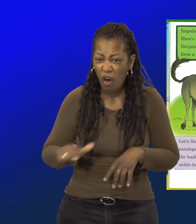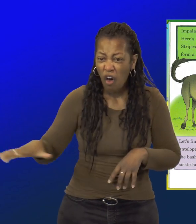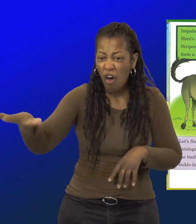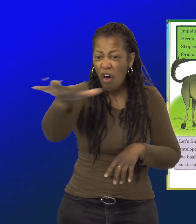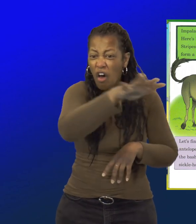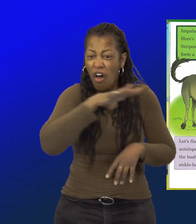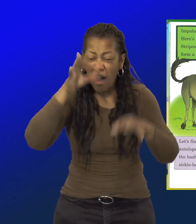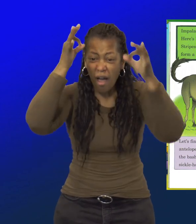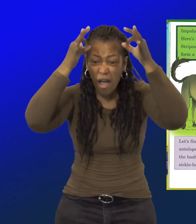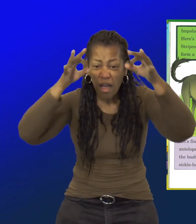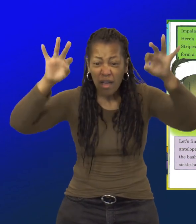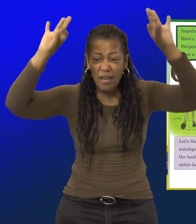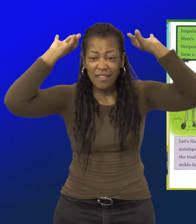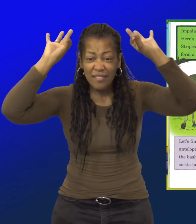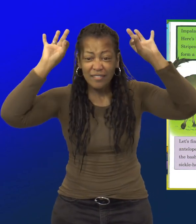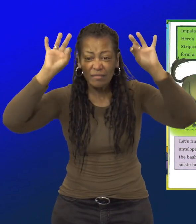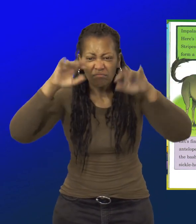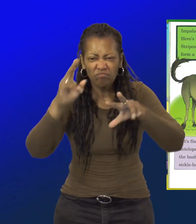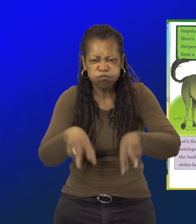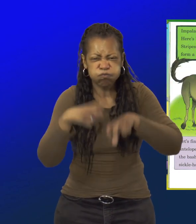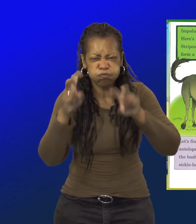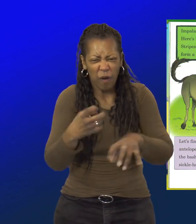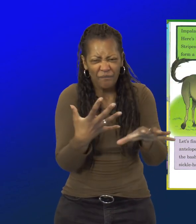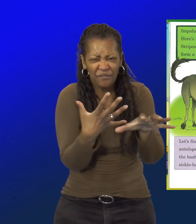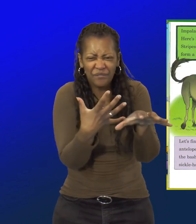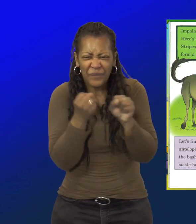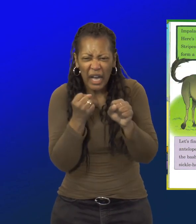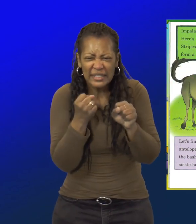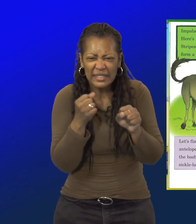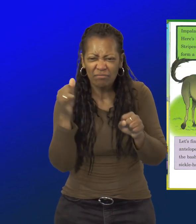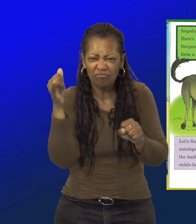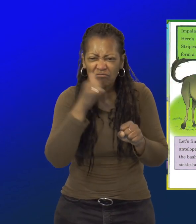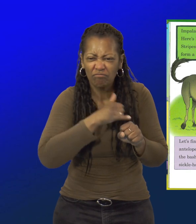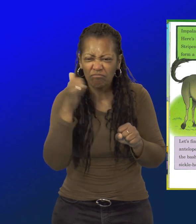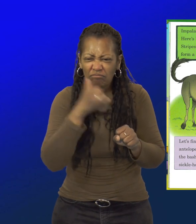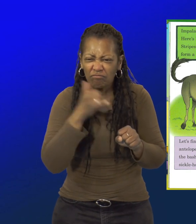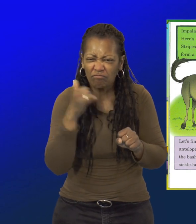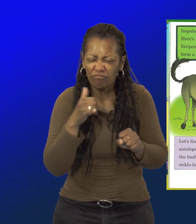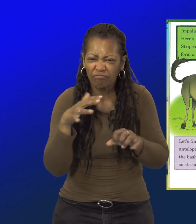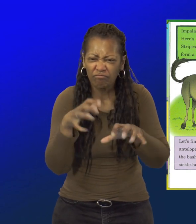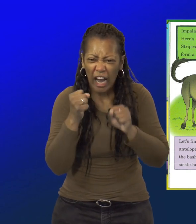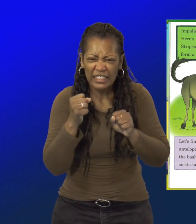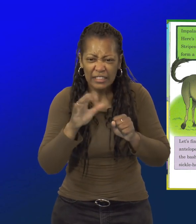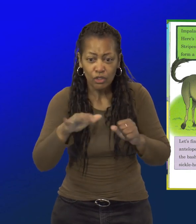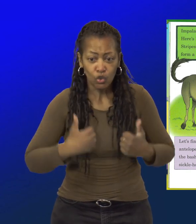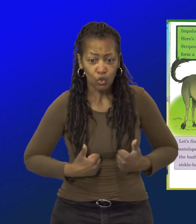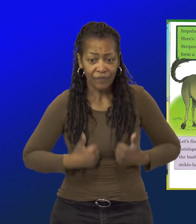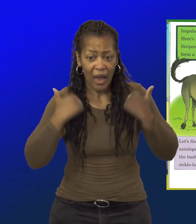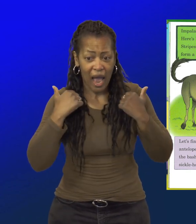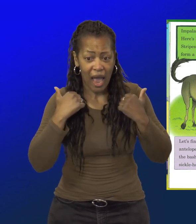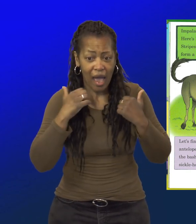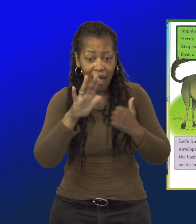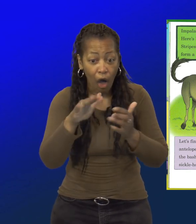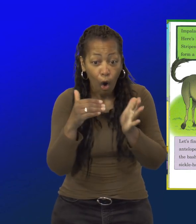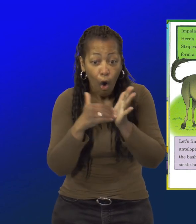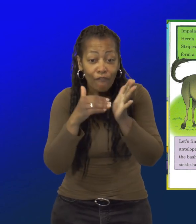All of these antelope can run fast. And so the fast will survive.